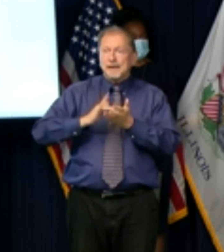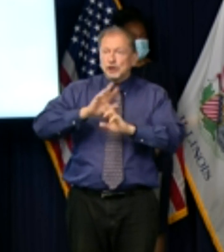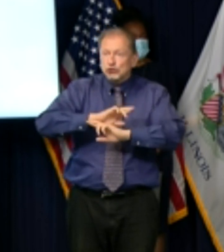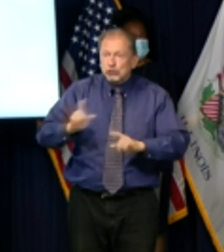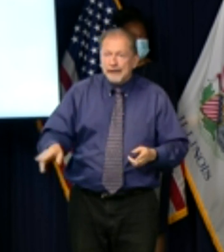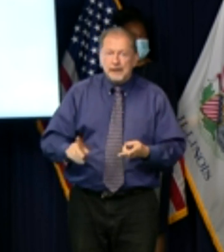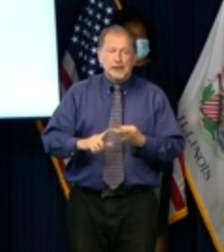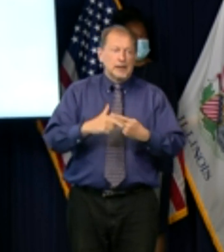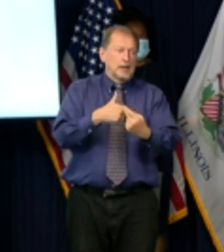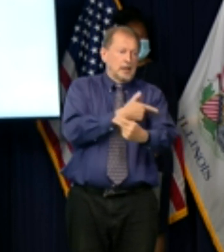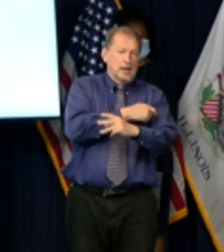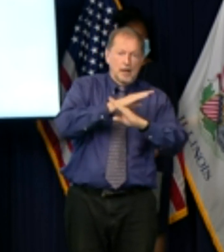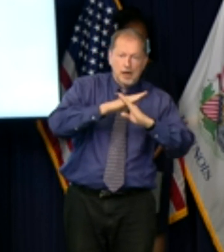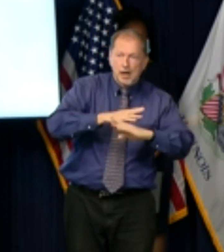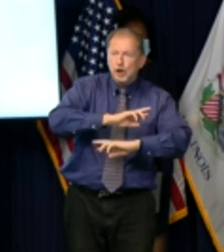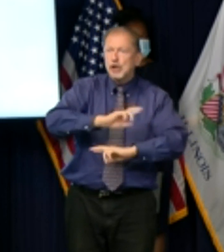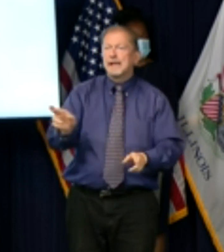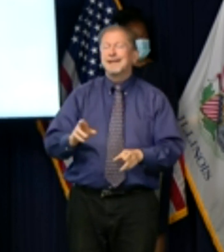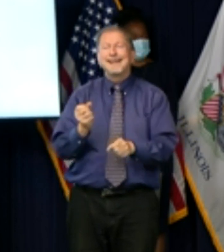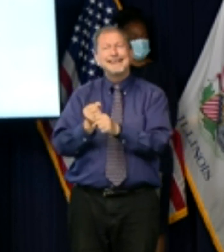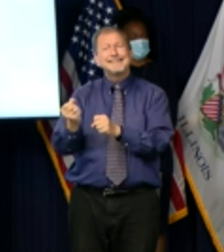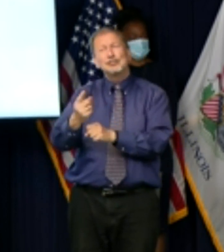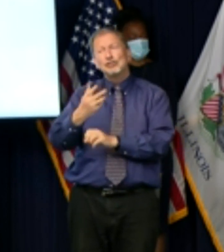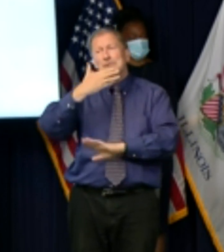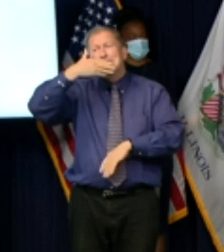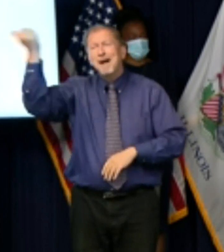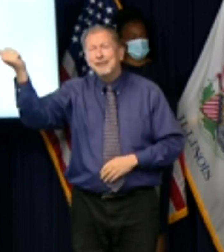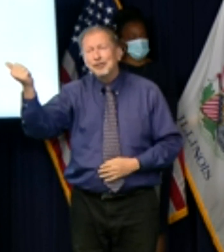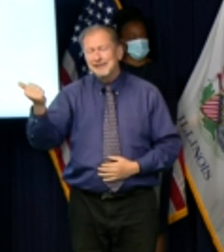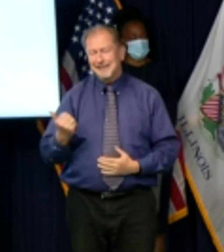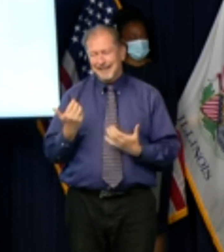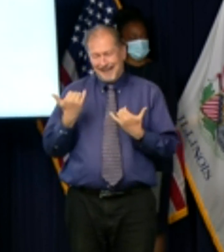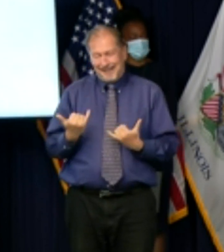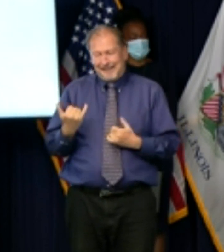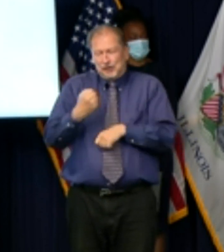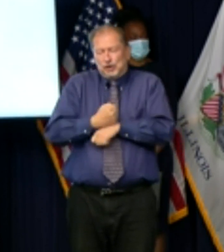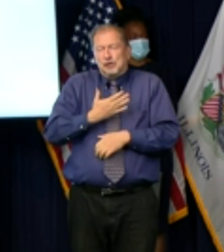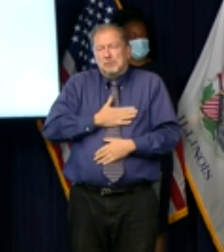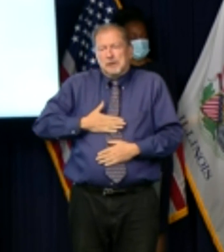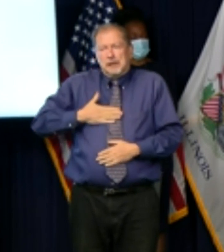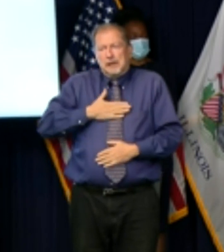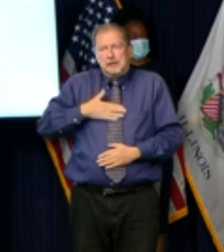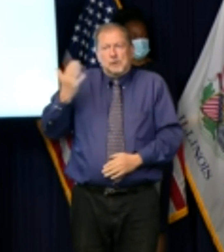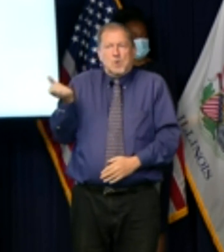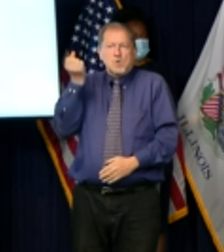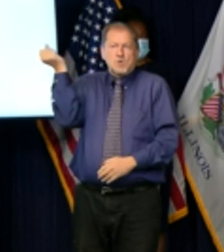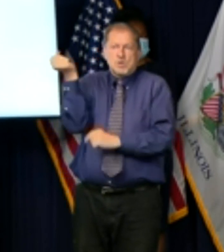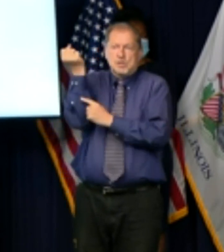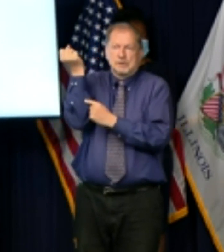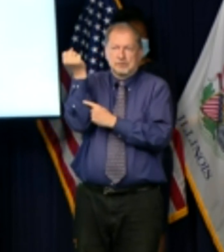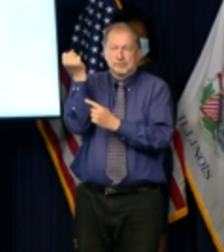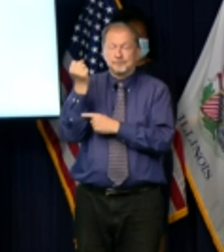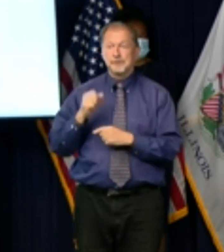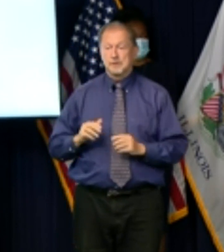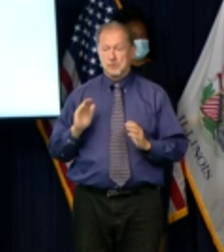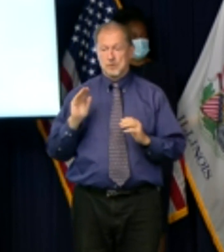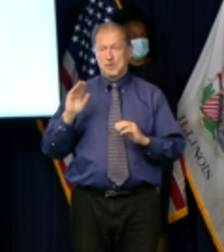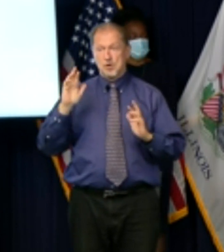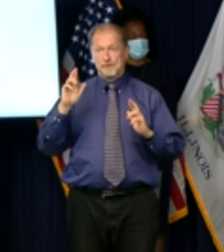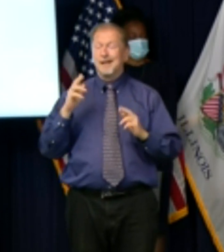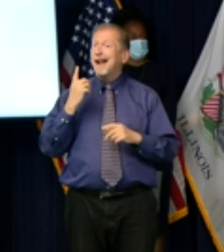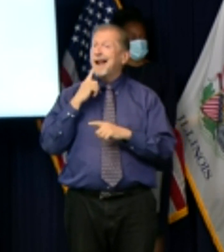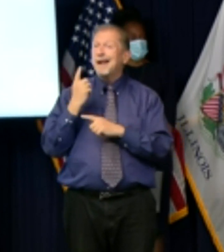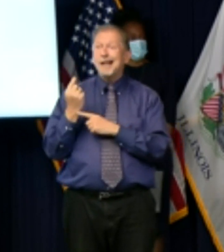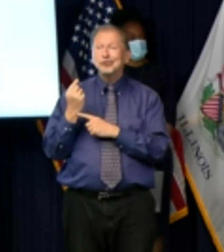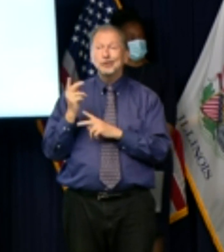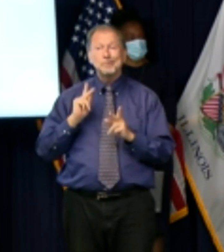coming that next year will be so much better that we'll be hopefully back to where we were last year where people could feel